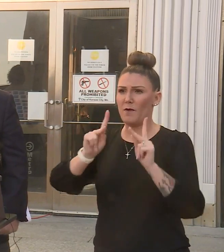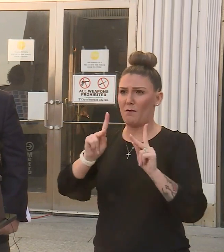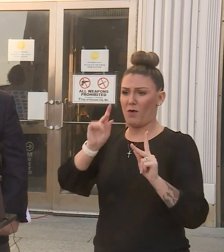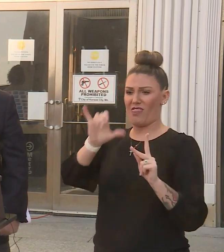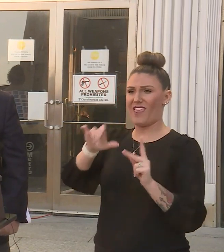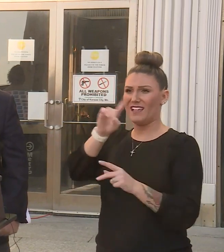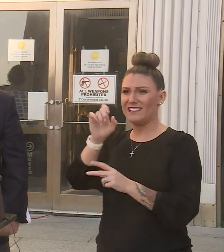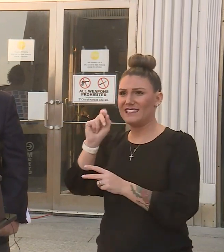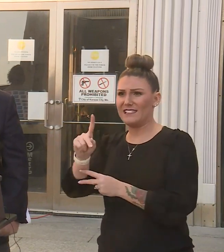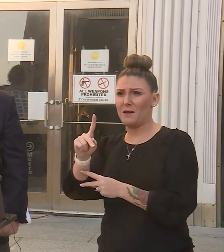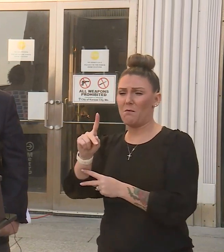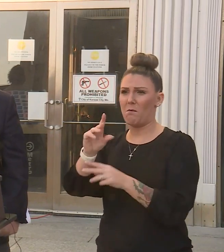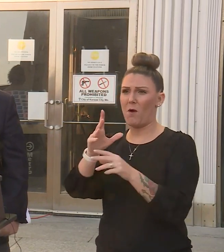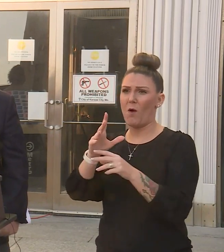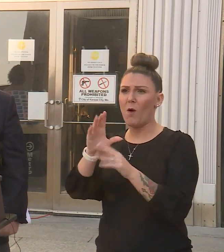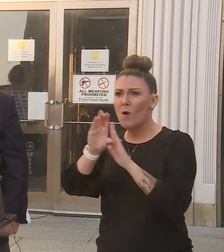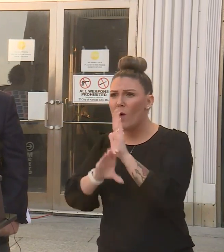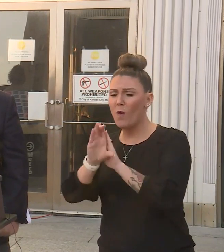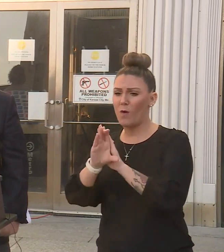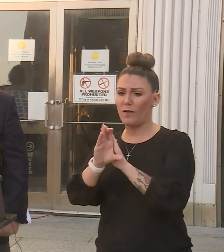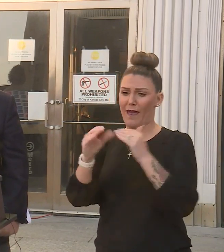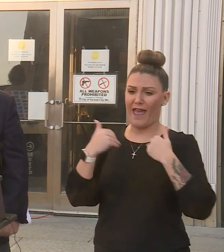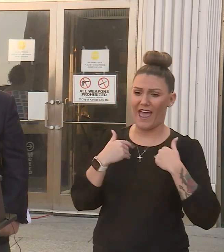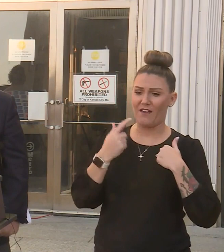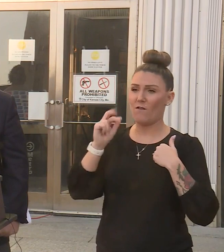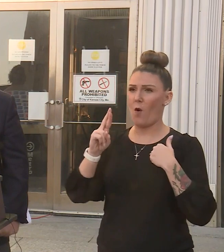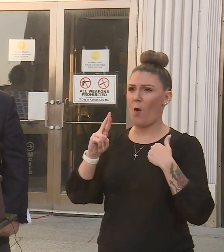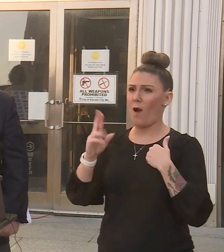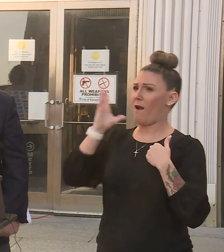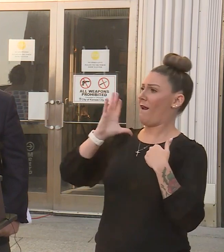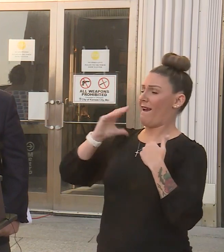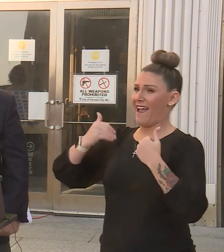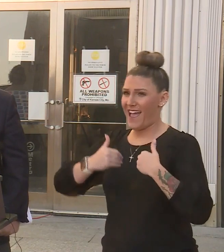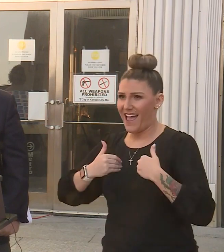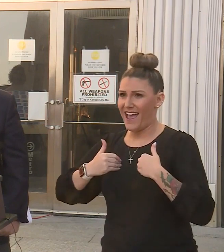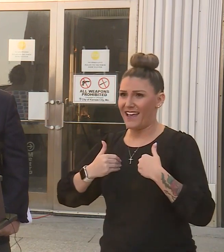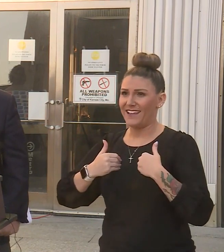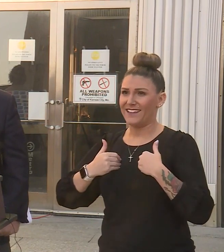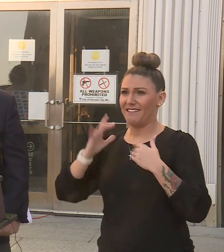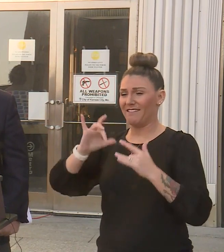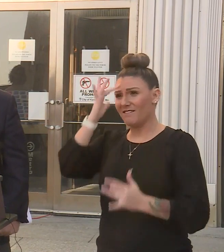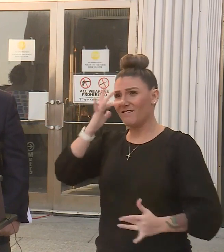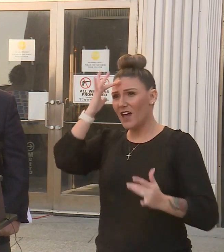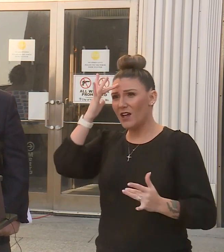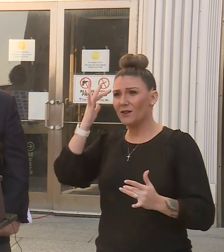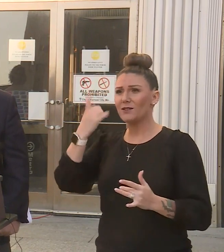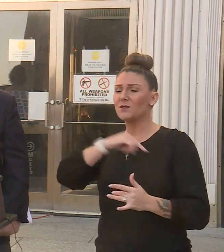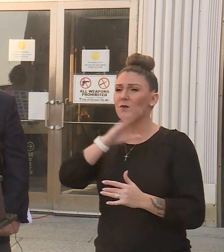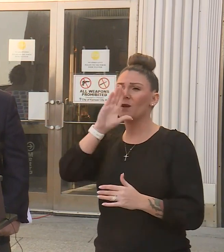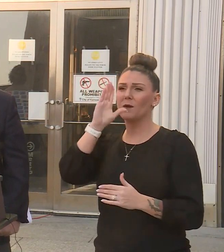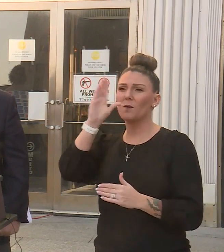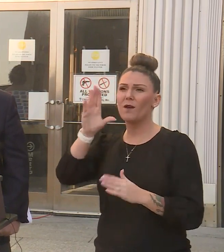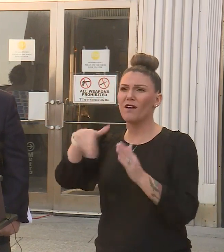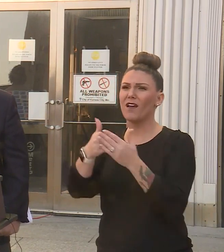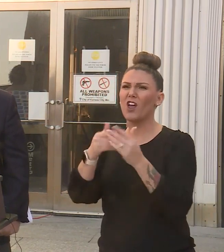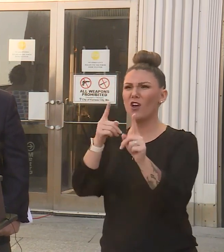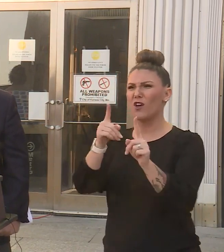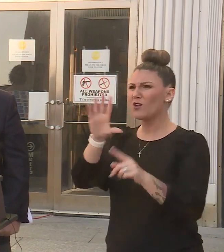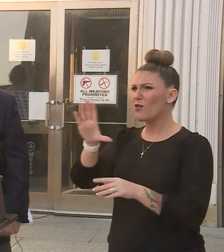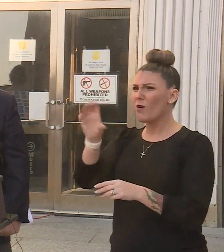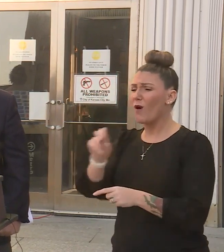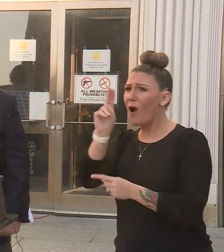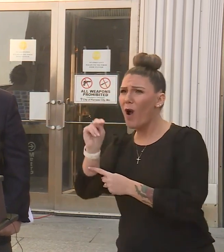that have had or have the virus right now. We will get there if we don't. Your own stats,